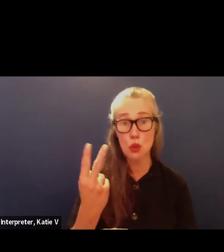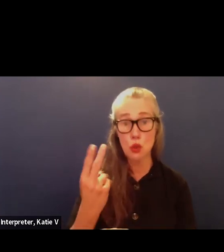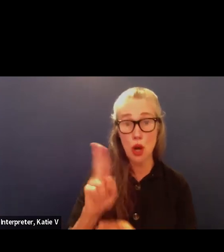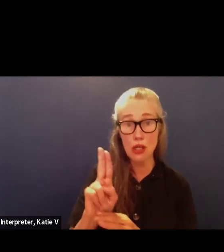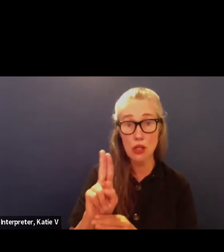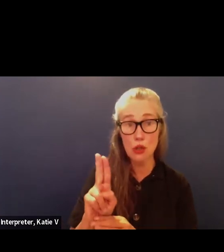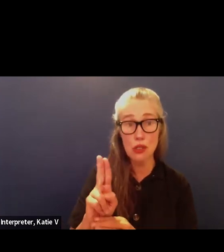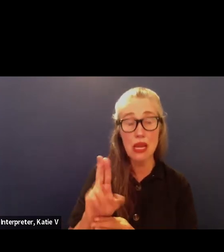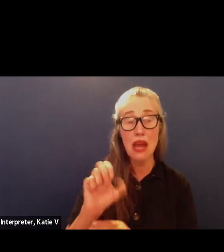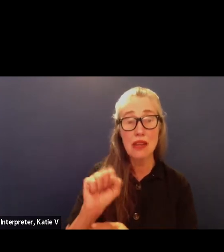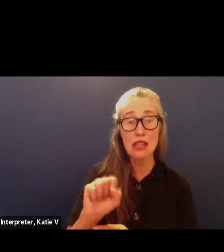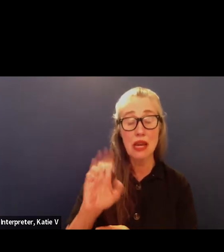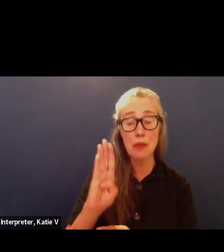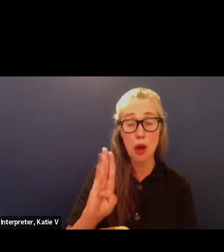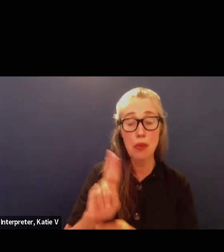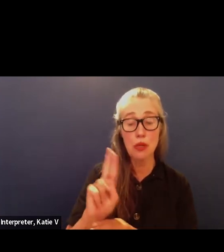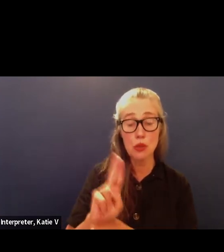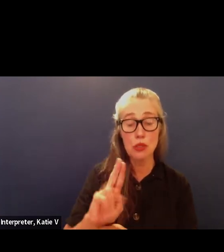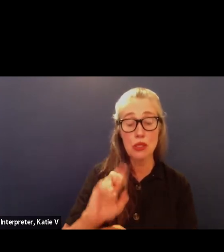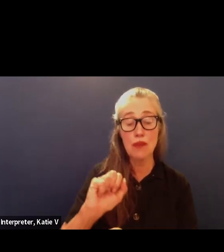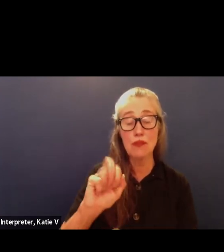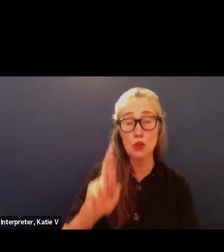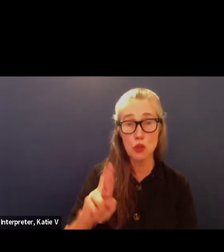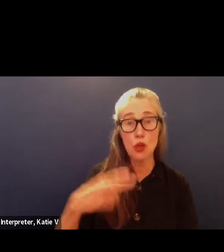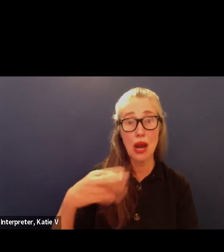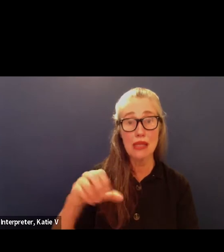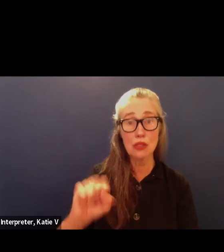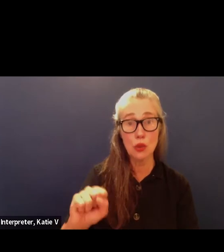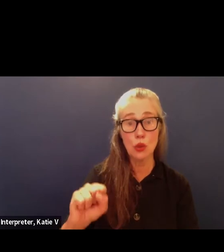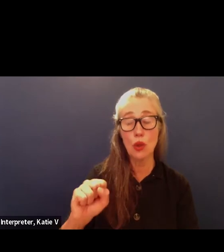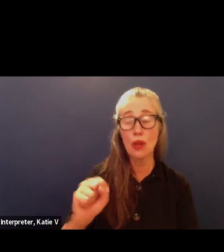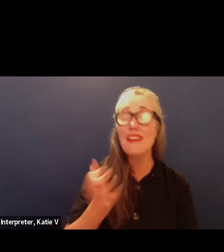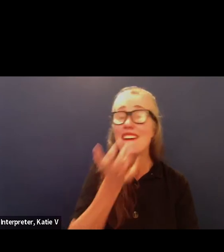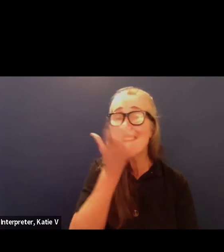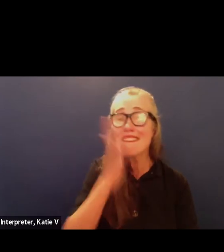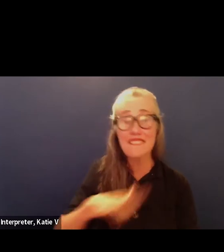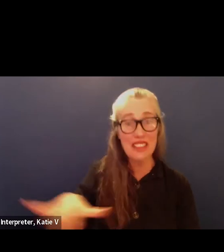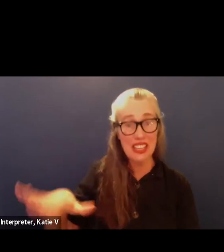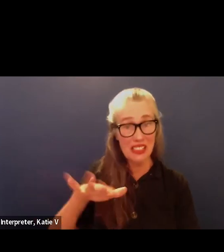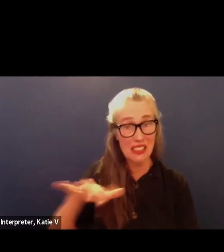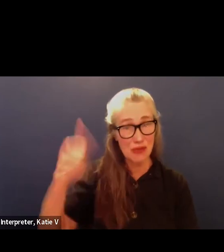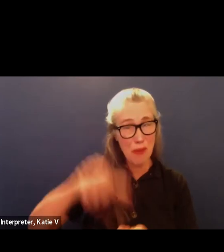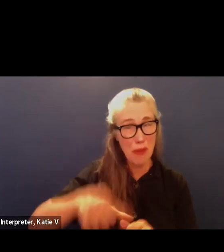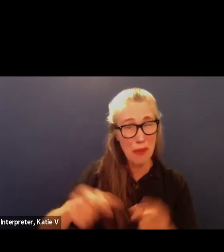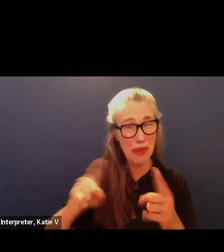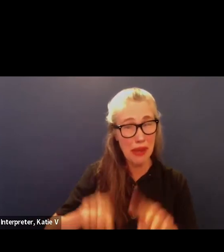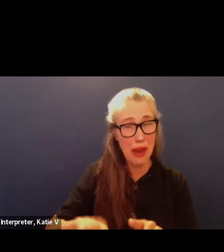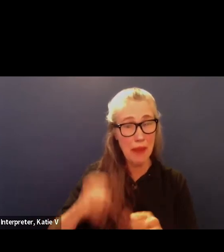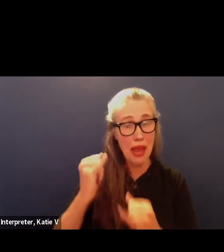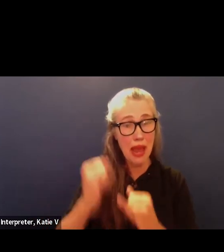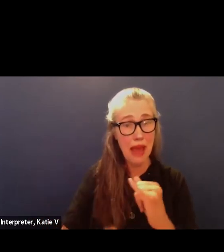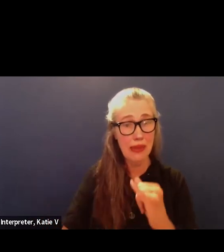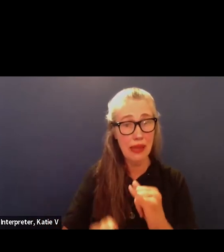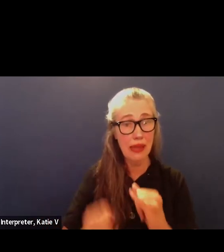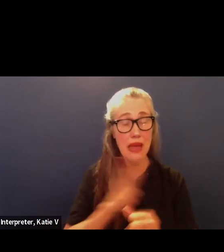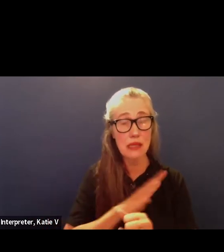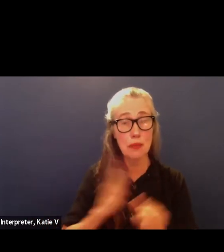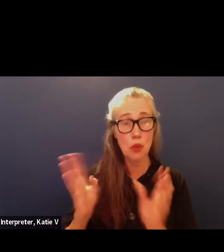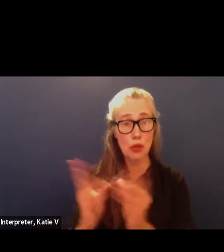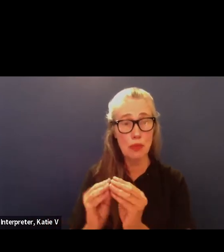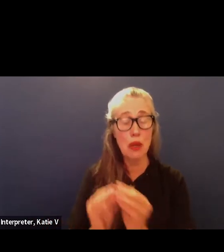santa barbara junior high school fields as you know that was an issue at our last board meeting one on the college application process